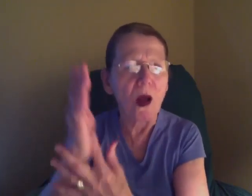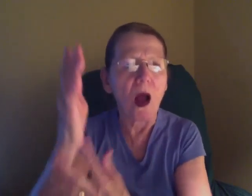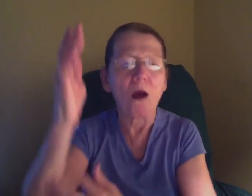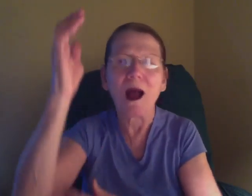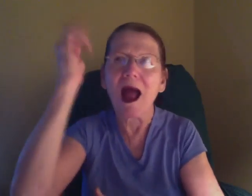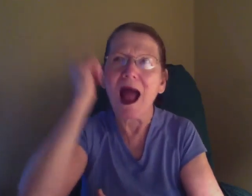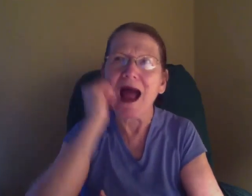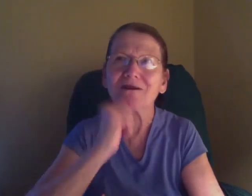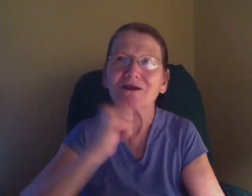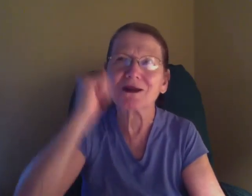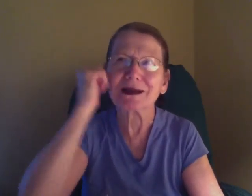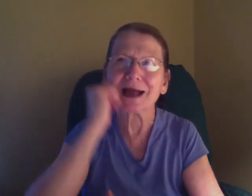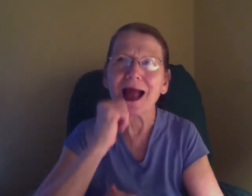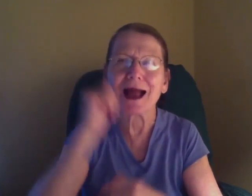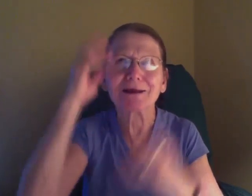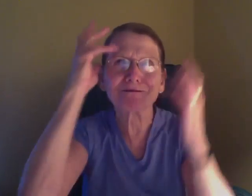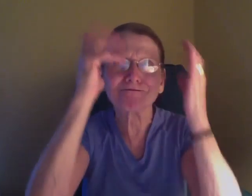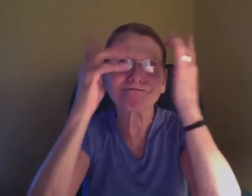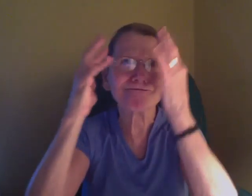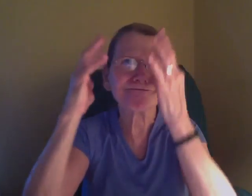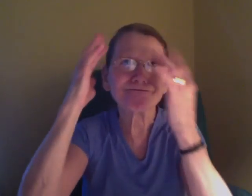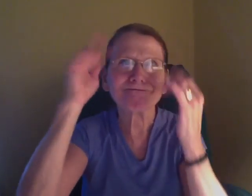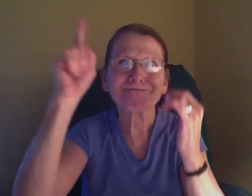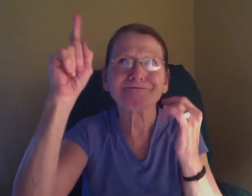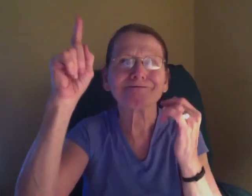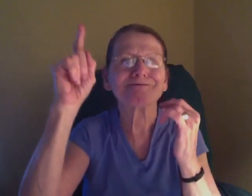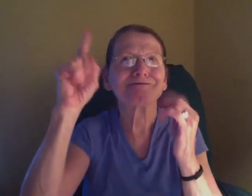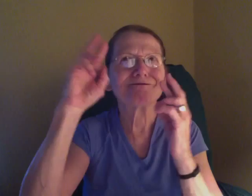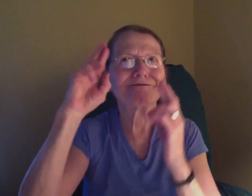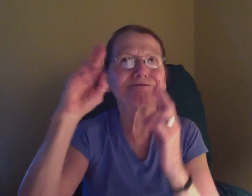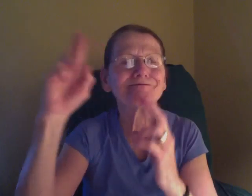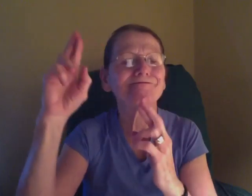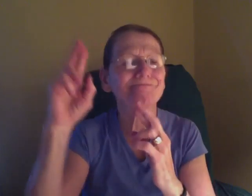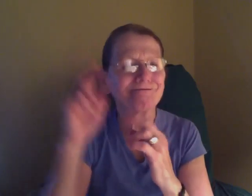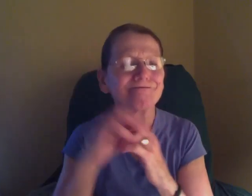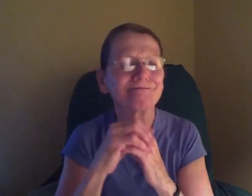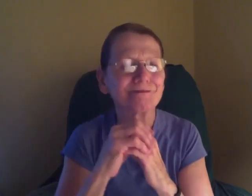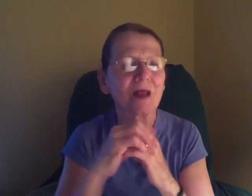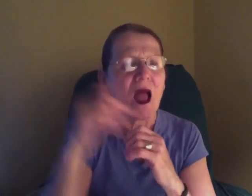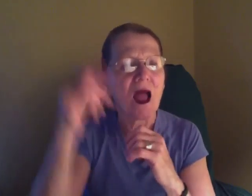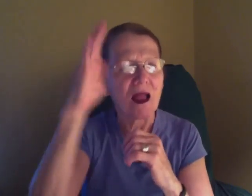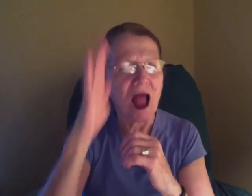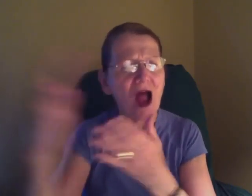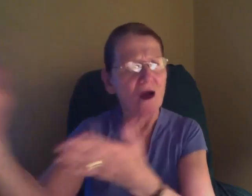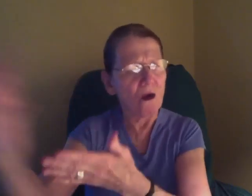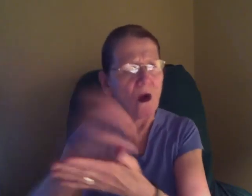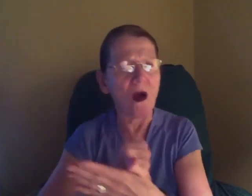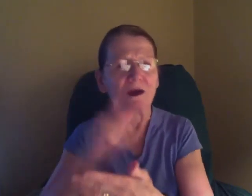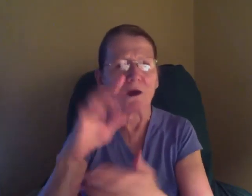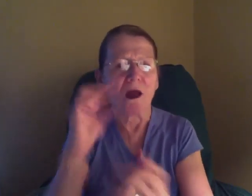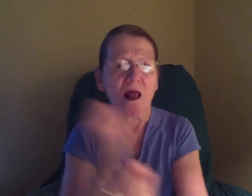things work, work. So, just I